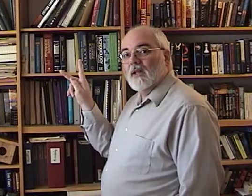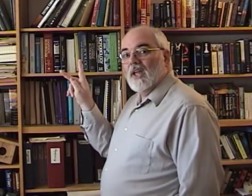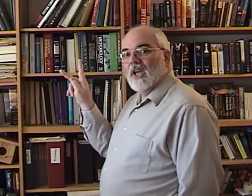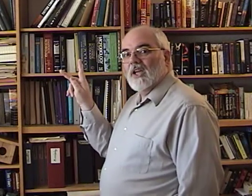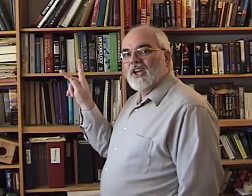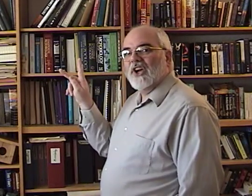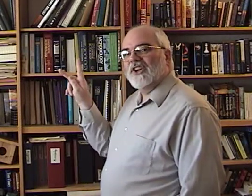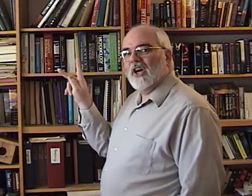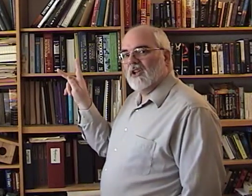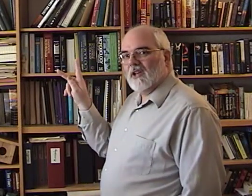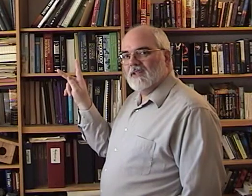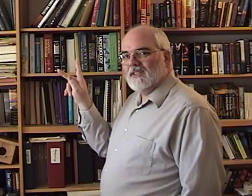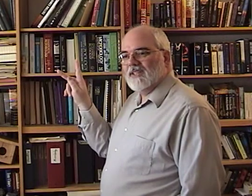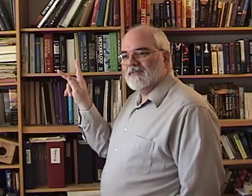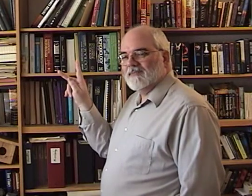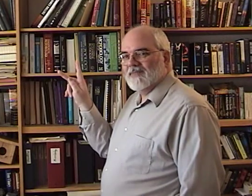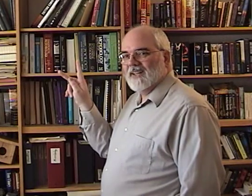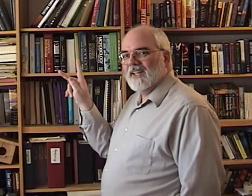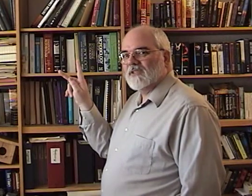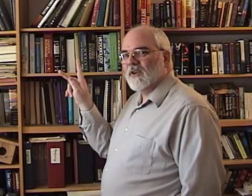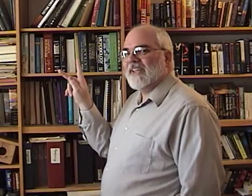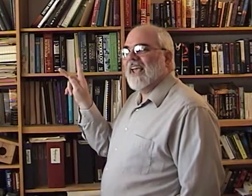So, knuckle is for K.